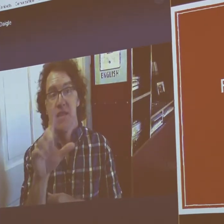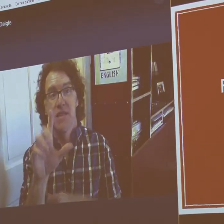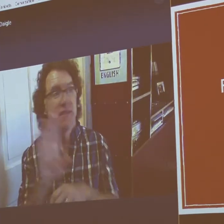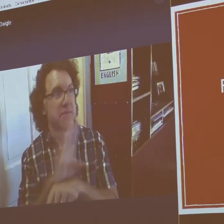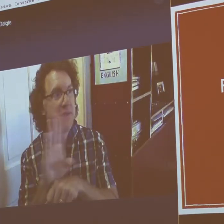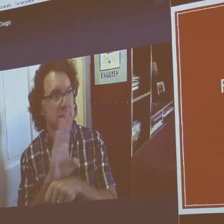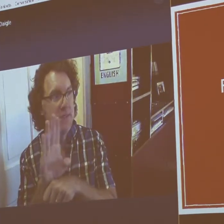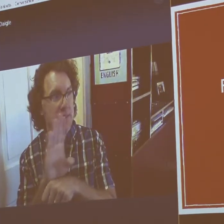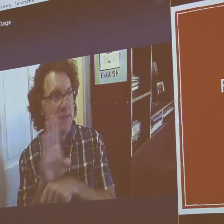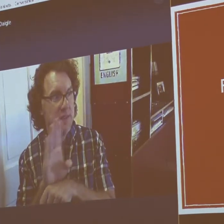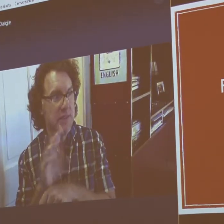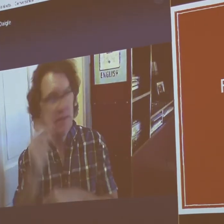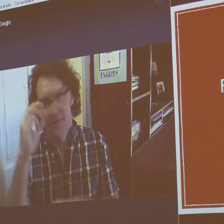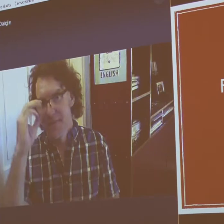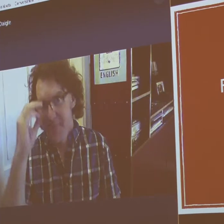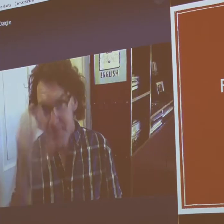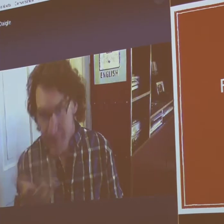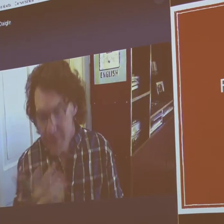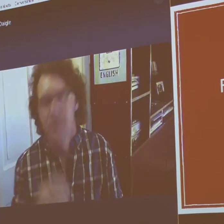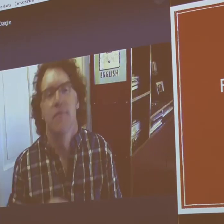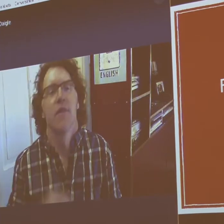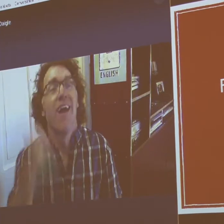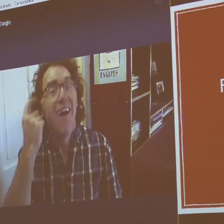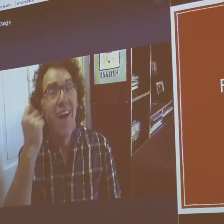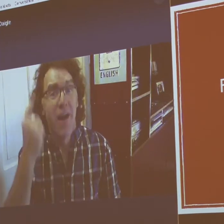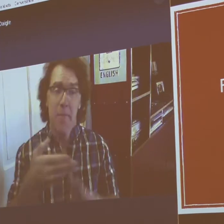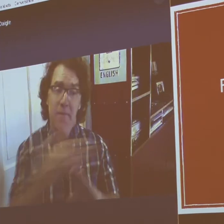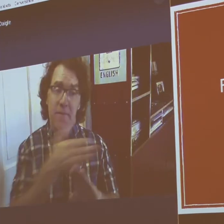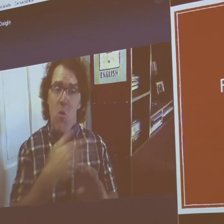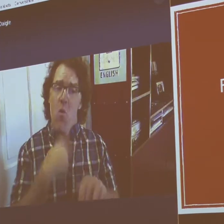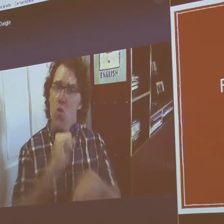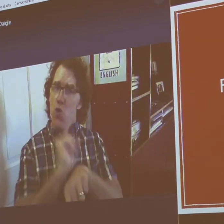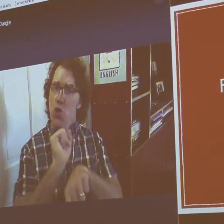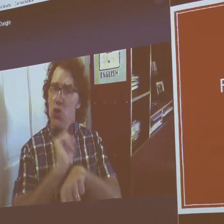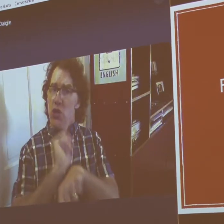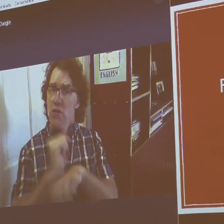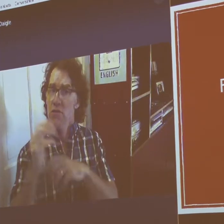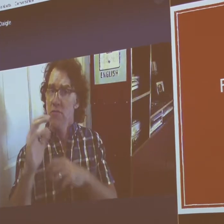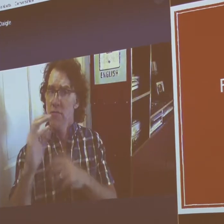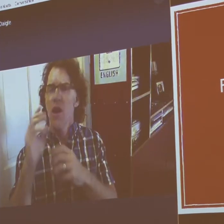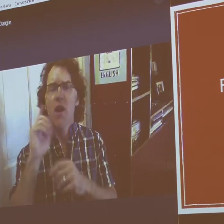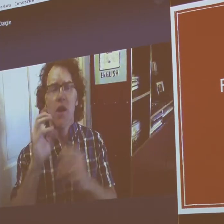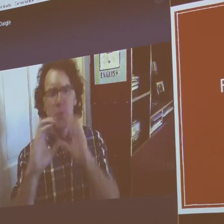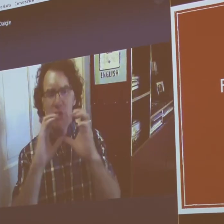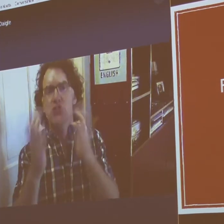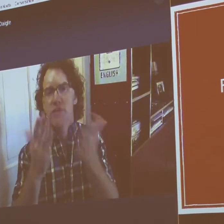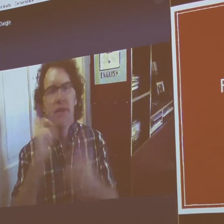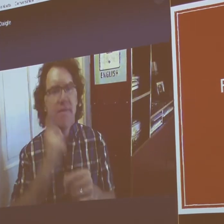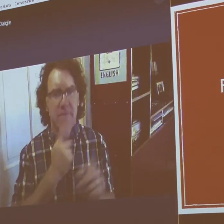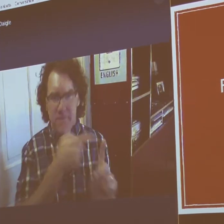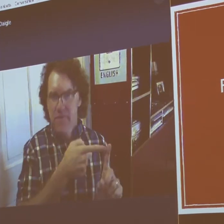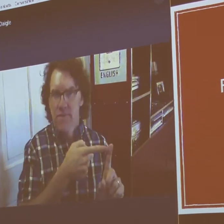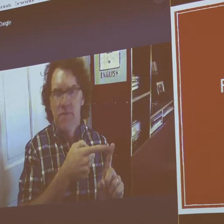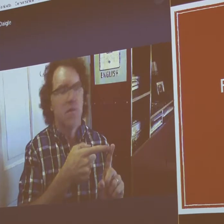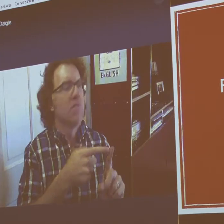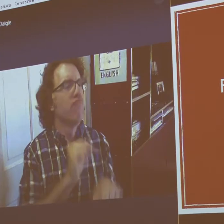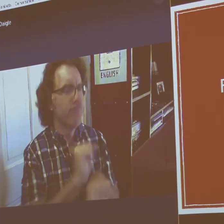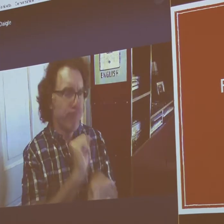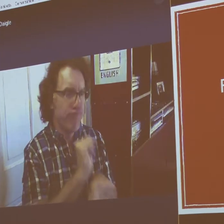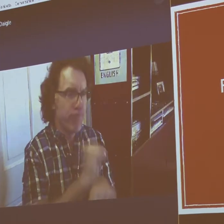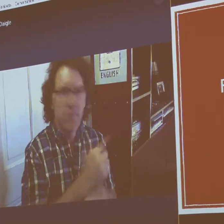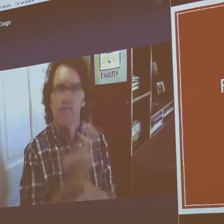So, I started a freelance business later on in my life. Now, before that I worked with communication